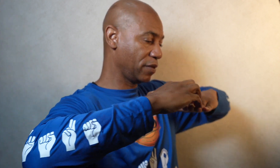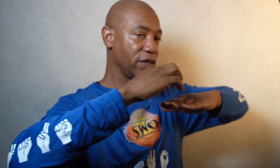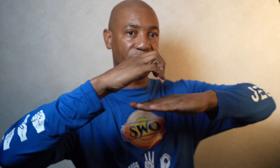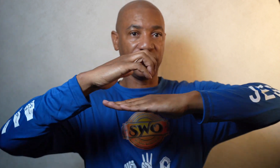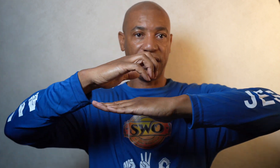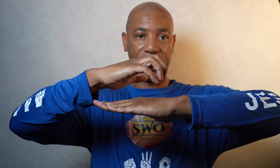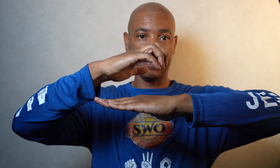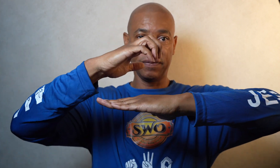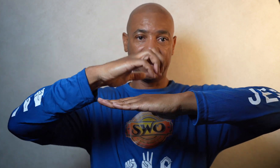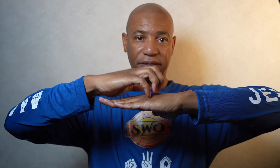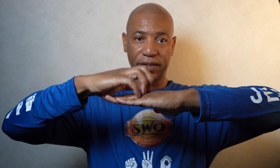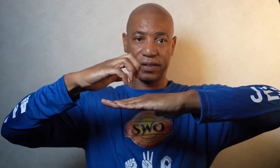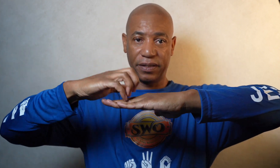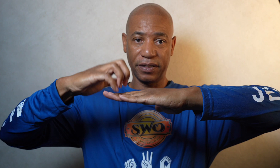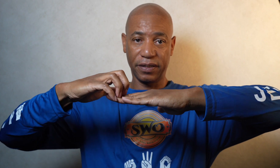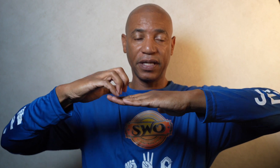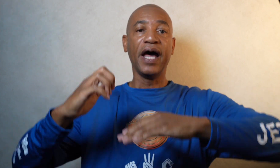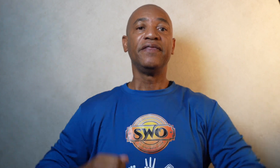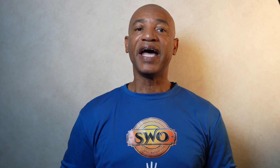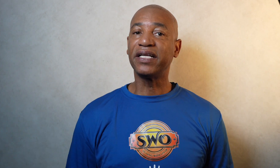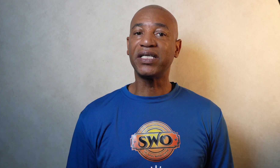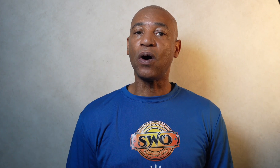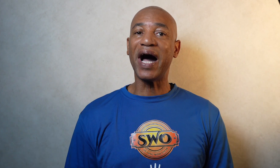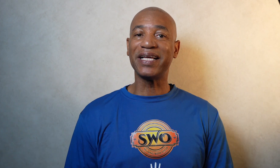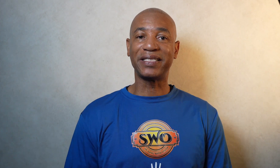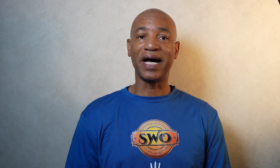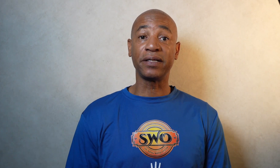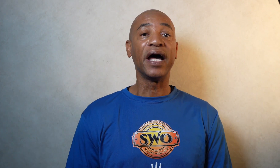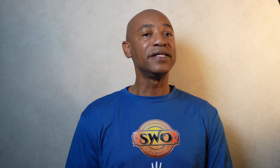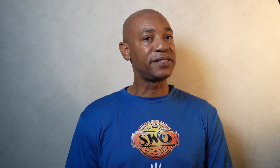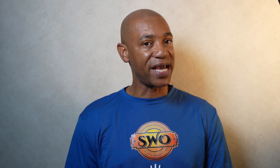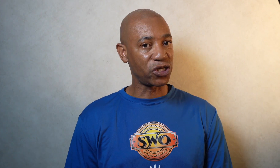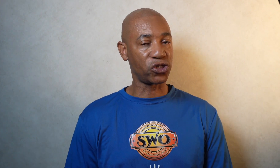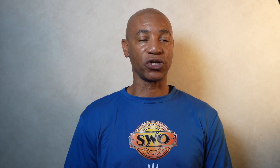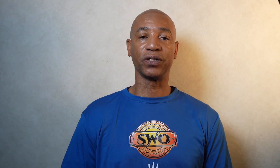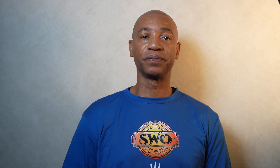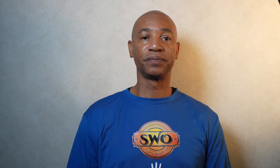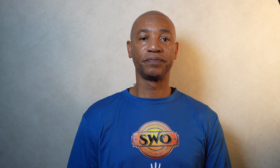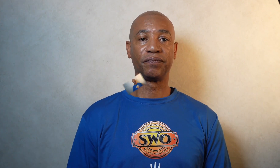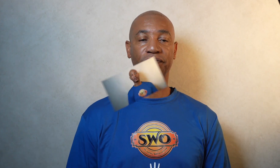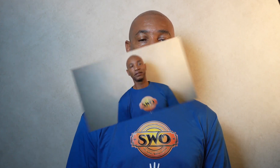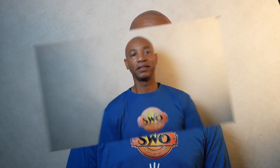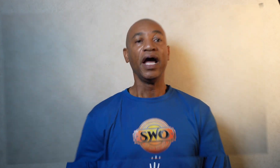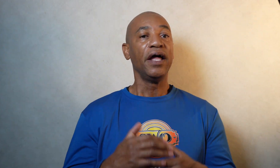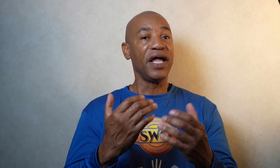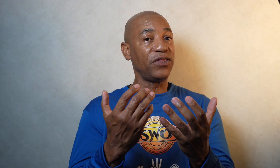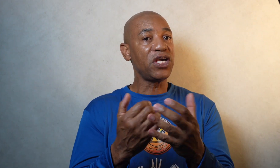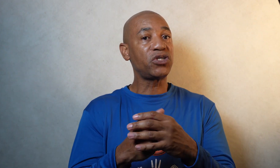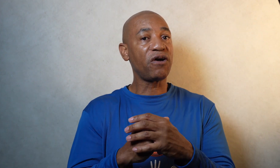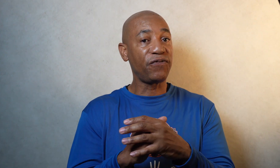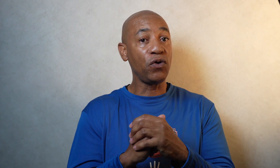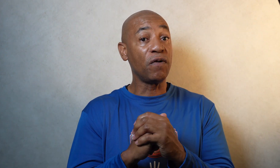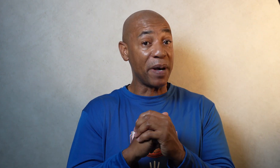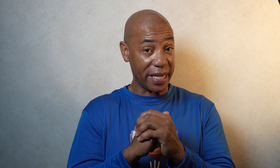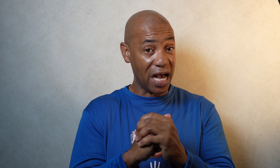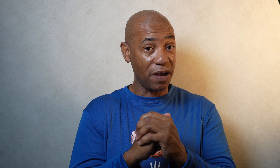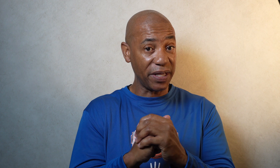Front again. That is how I sign texture. Now these are a few of my common